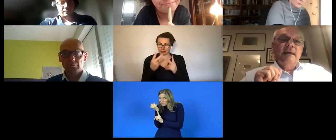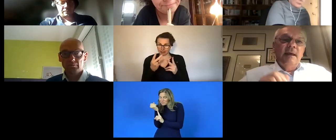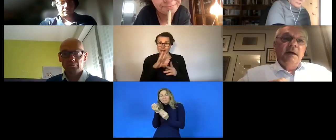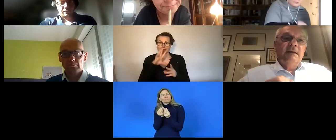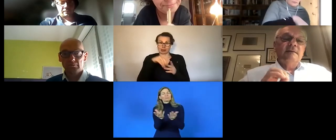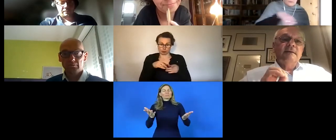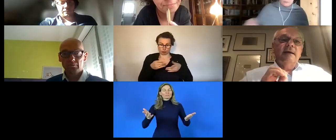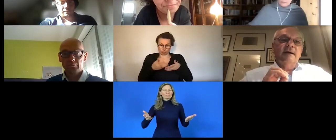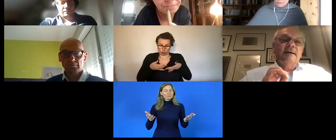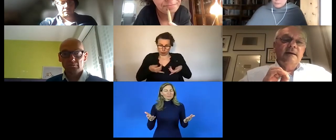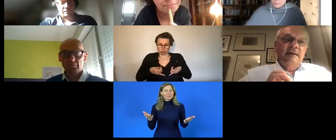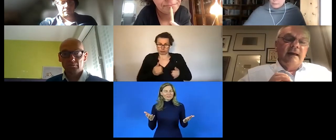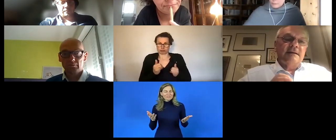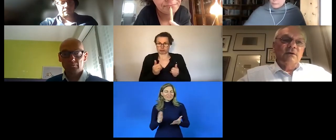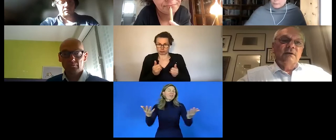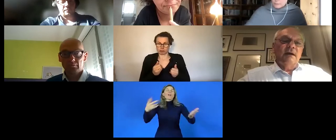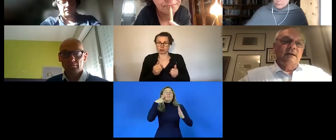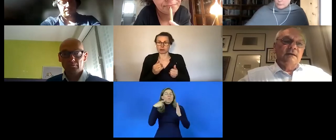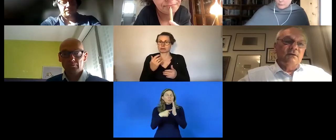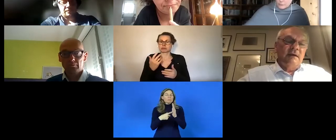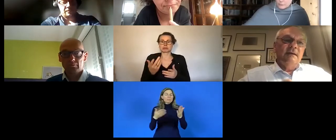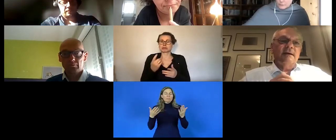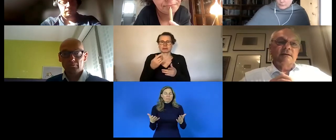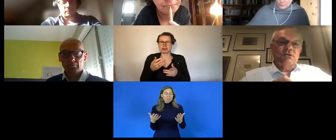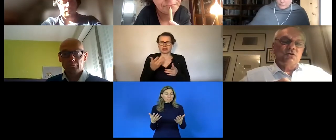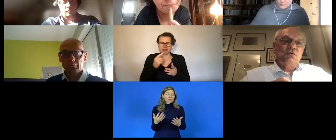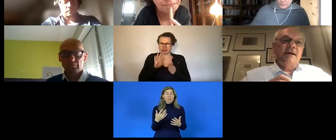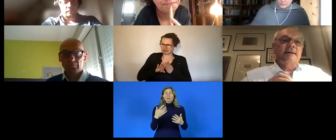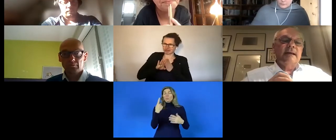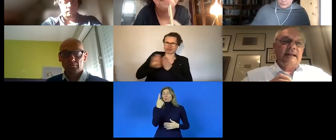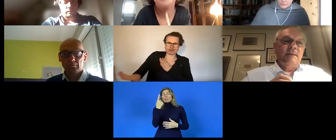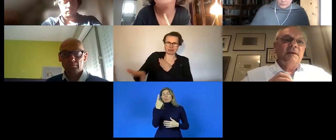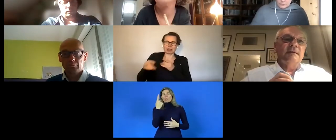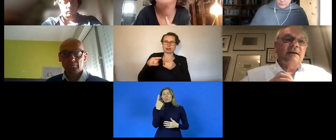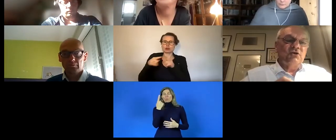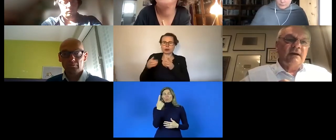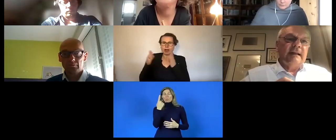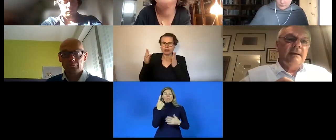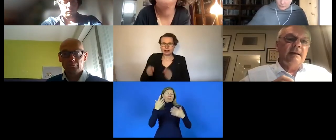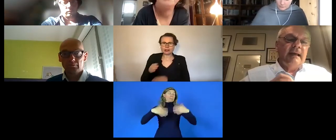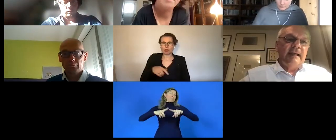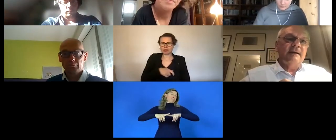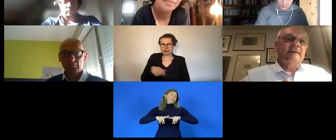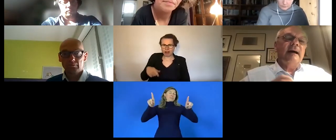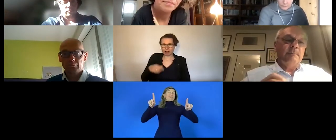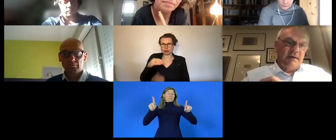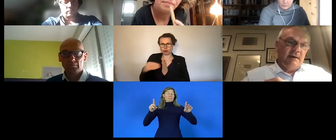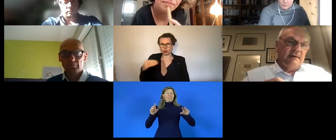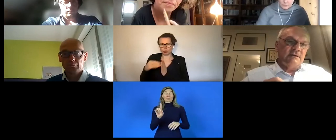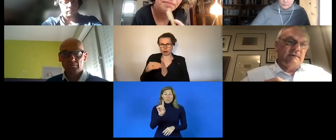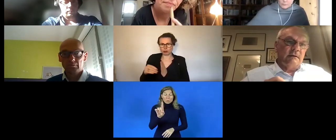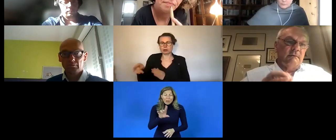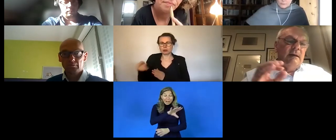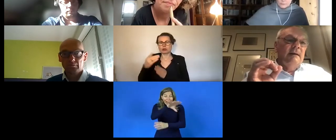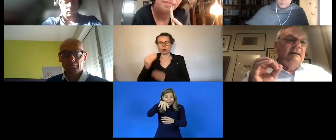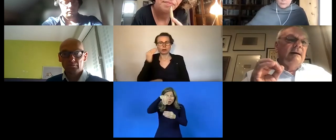differences we make is that you have to think of inclusiveness from the birth of